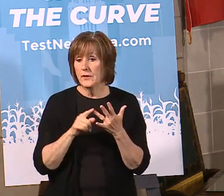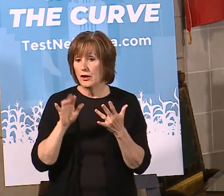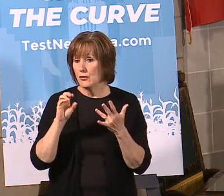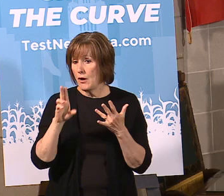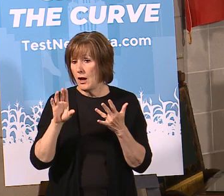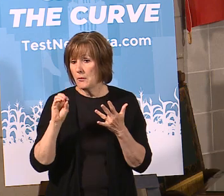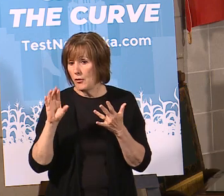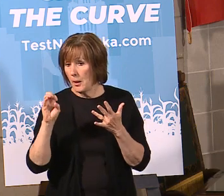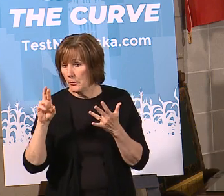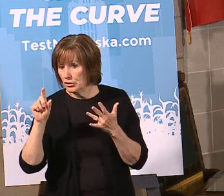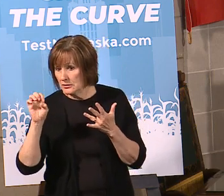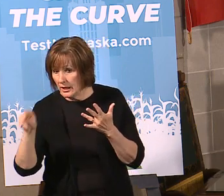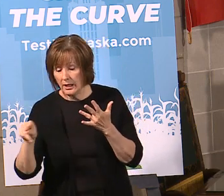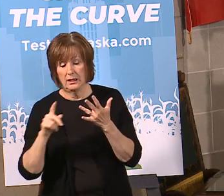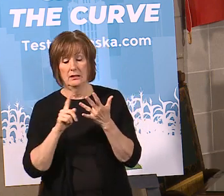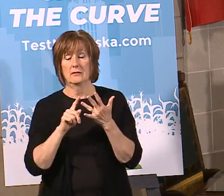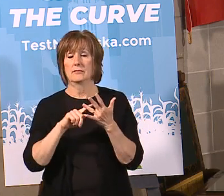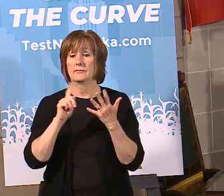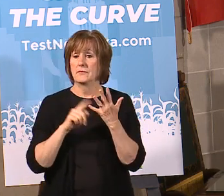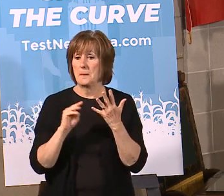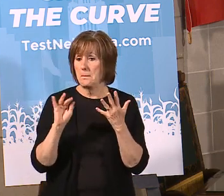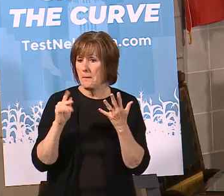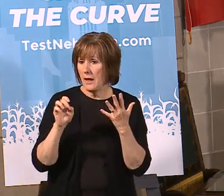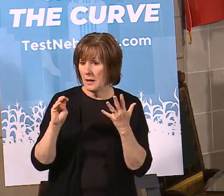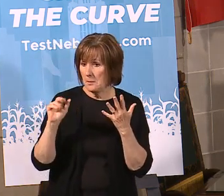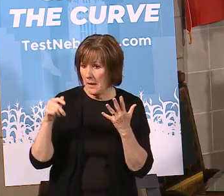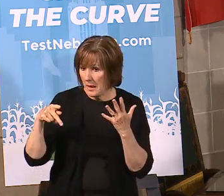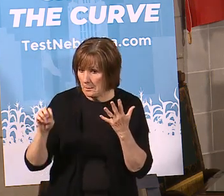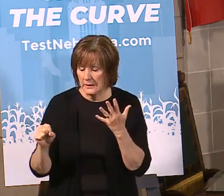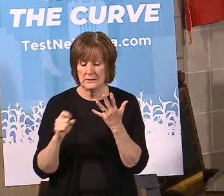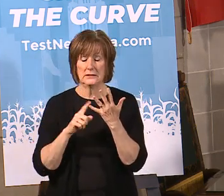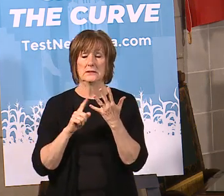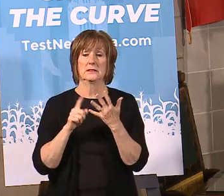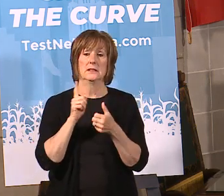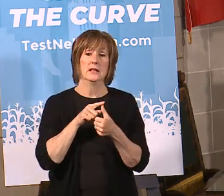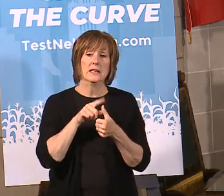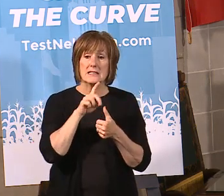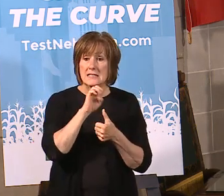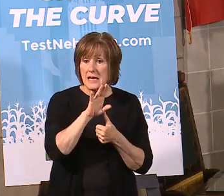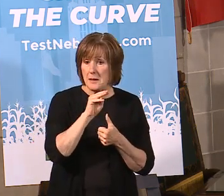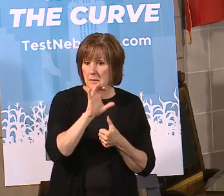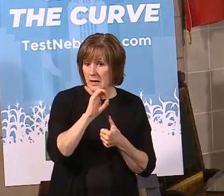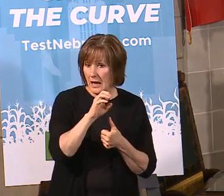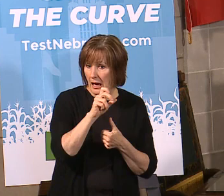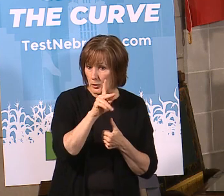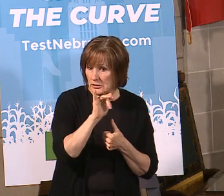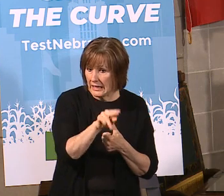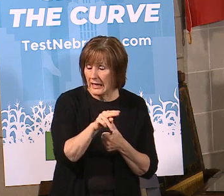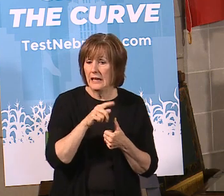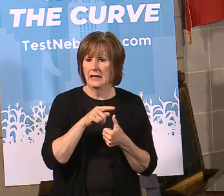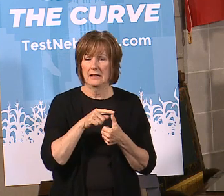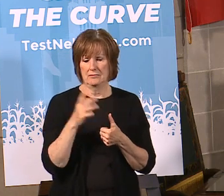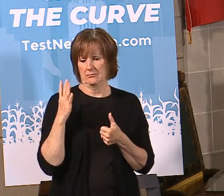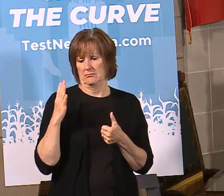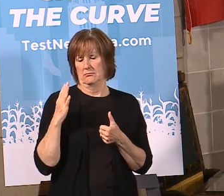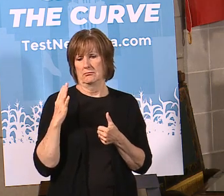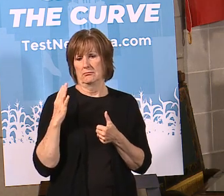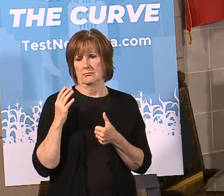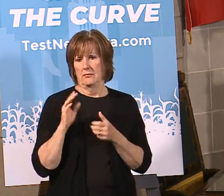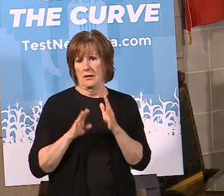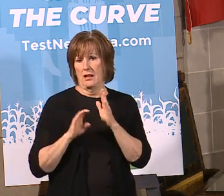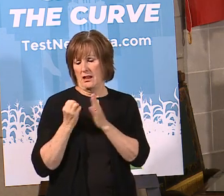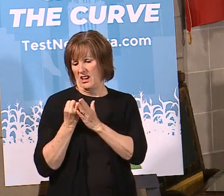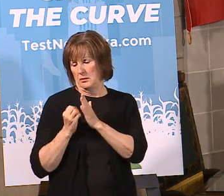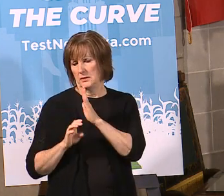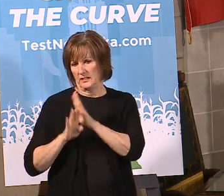Rob Robertson, Nebraska Farm Bureau, Mike Mapes, the Alliance Group, Deb McCausland, she's the past Custer Economic